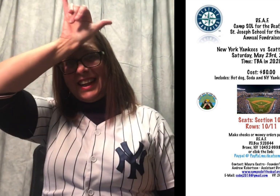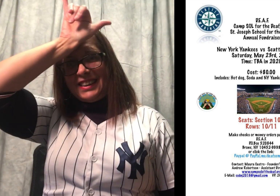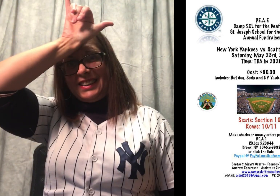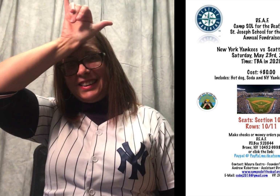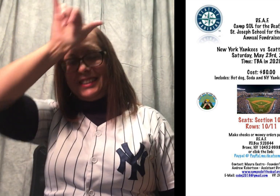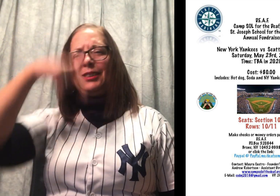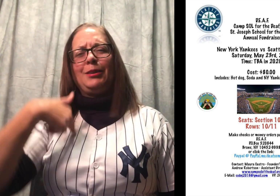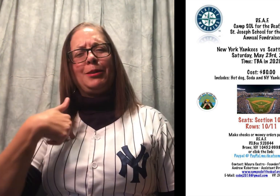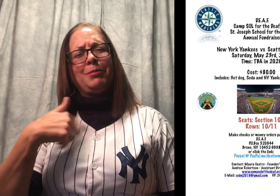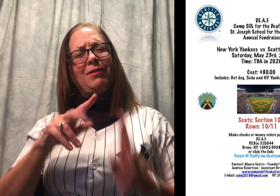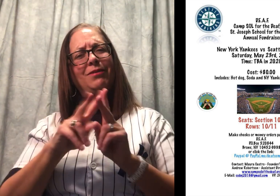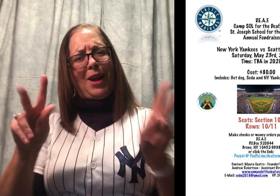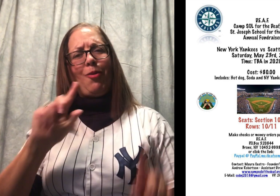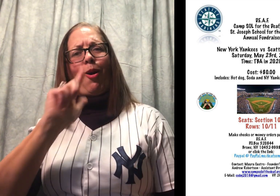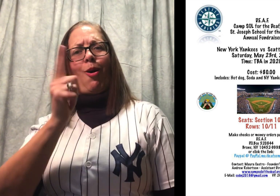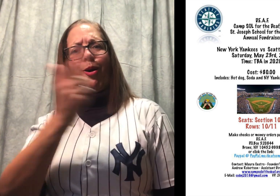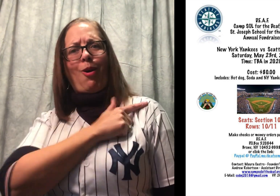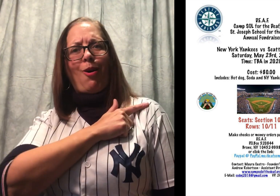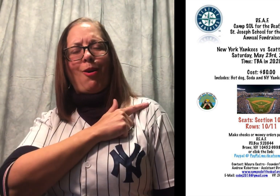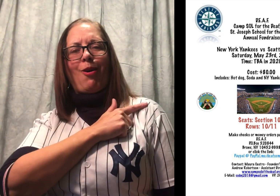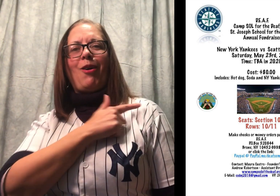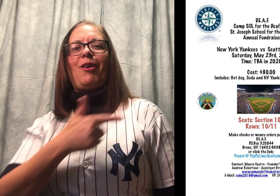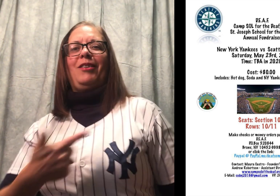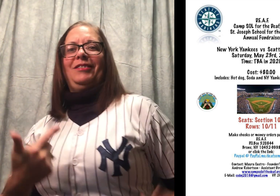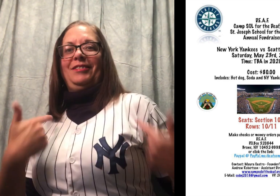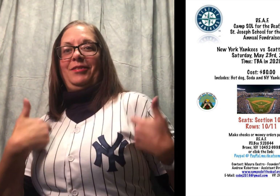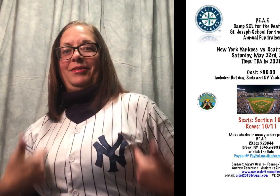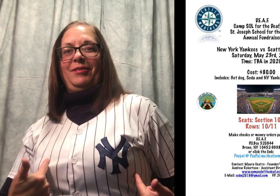and Now, hello.